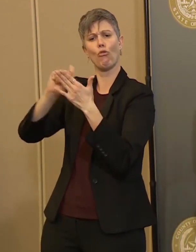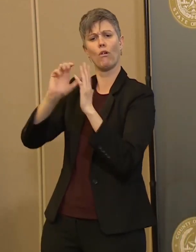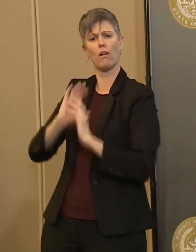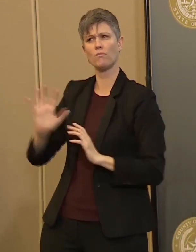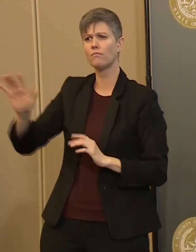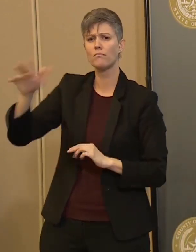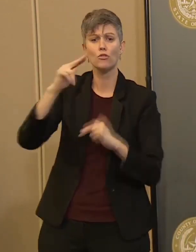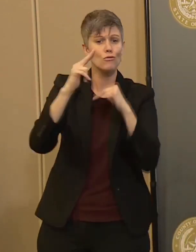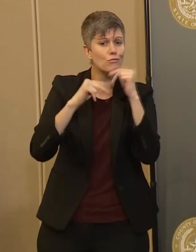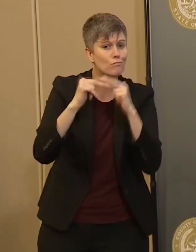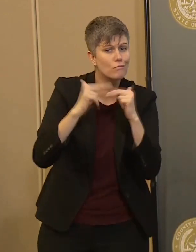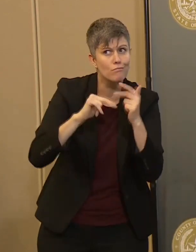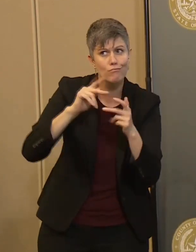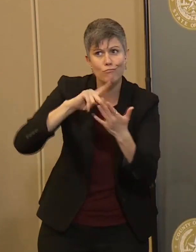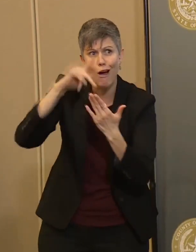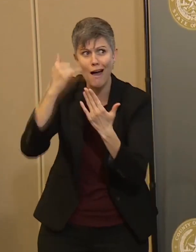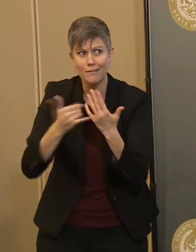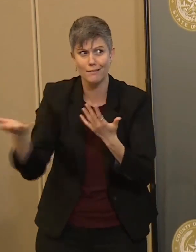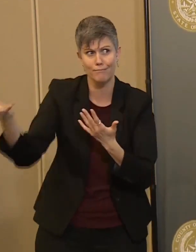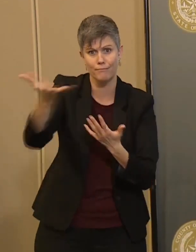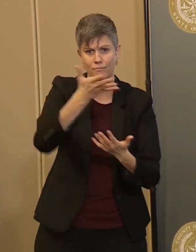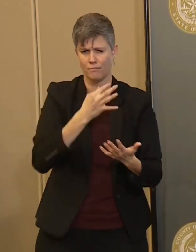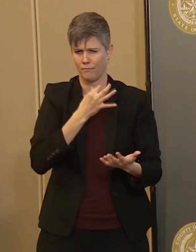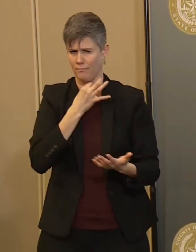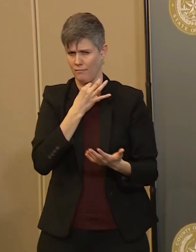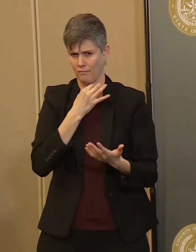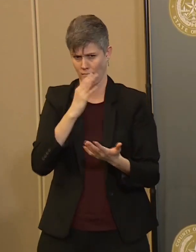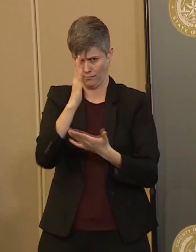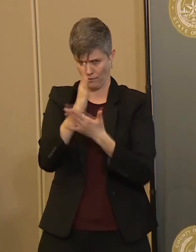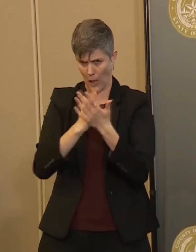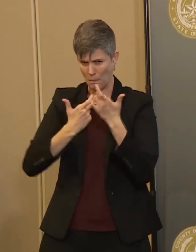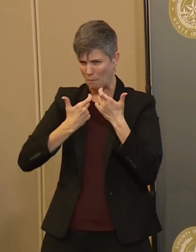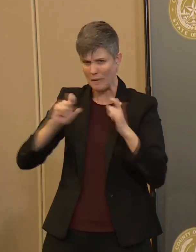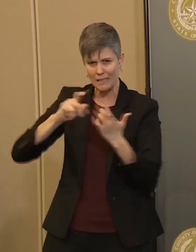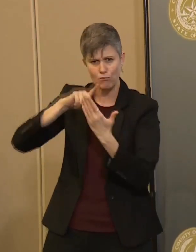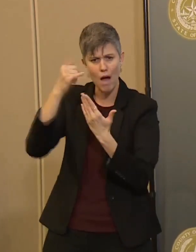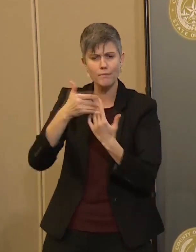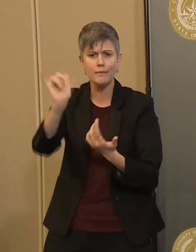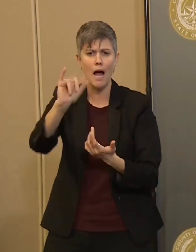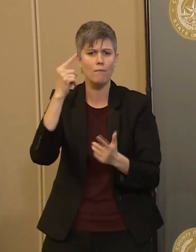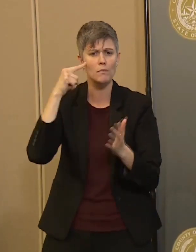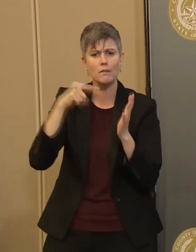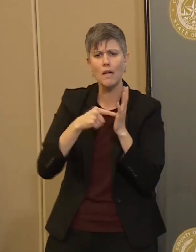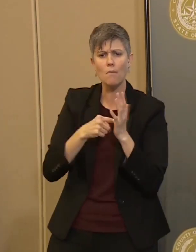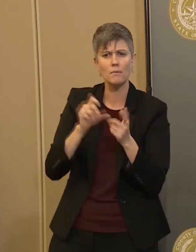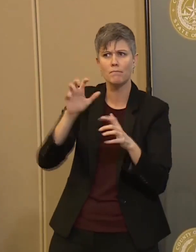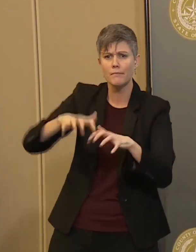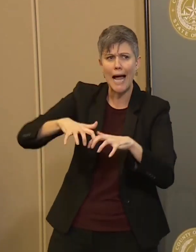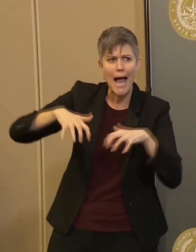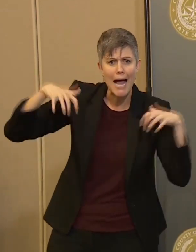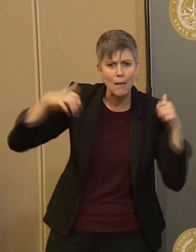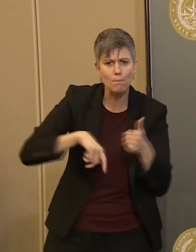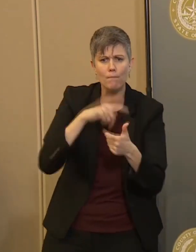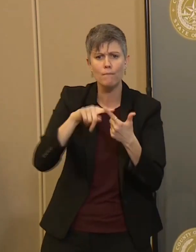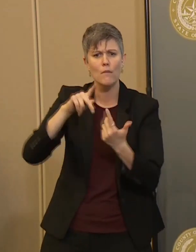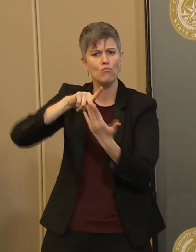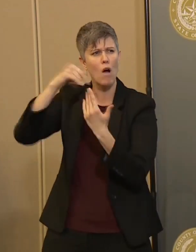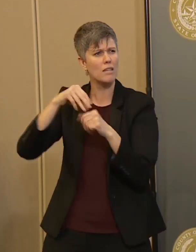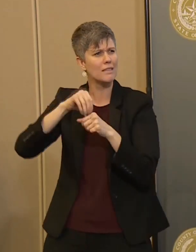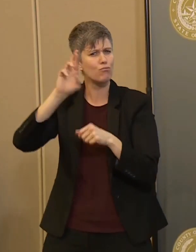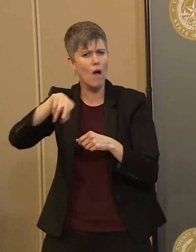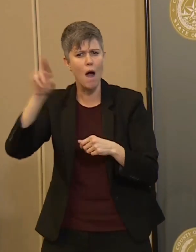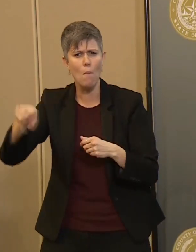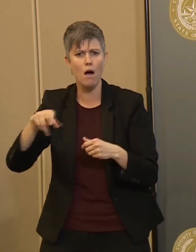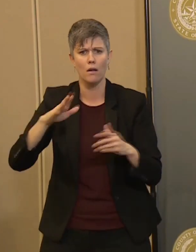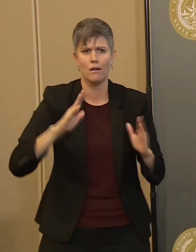area. Community Impact's question was about some of the bigger projects, such as the MLS stadium, uh, projects up in Round Rock and some of the, uh, towers